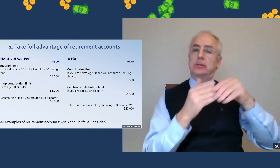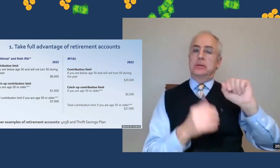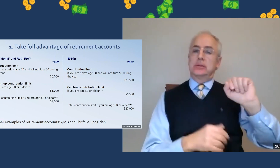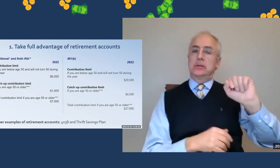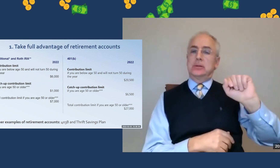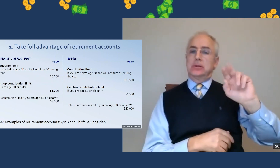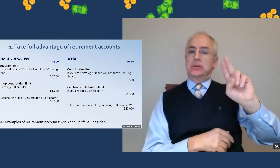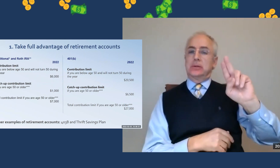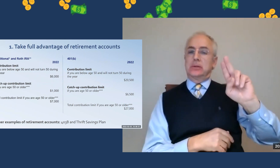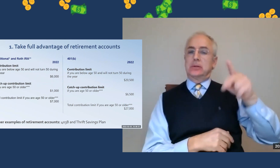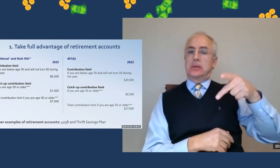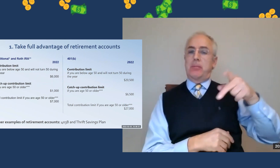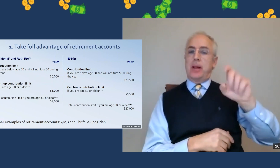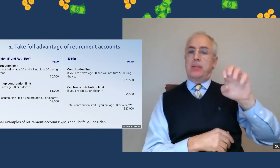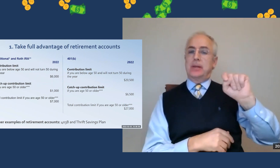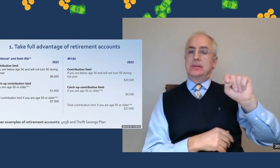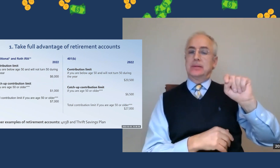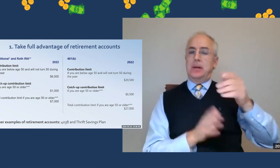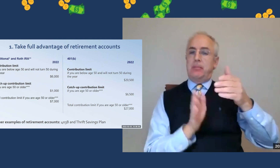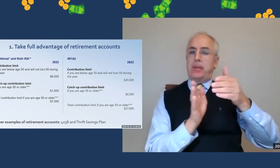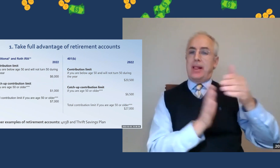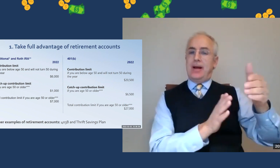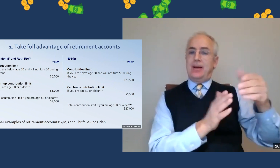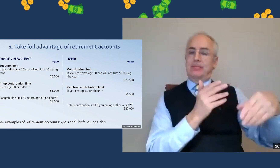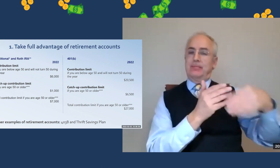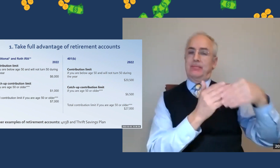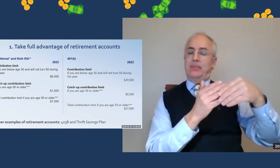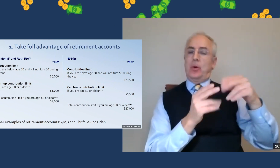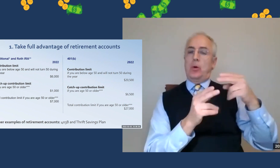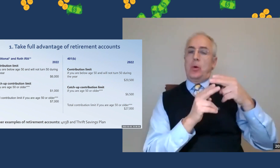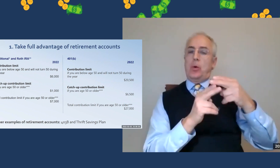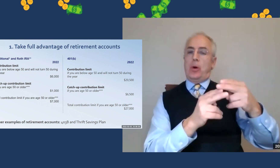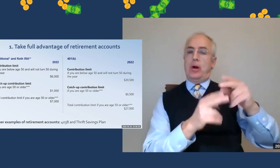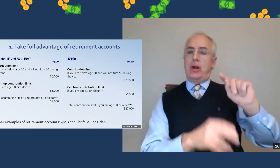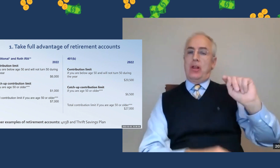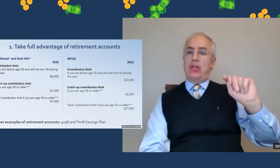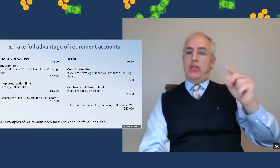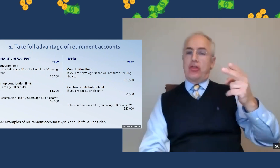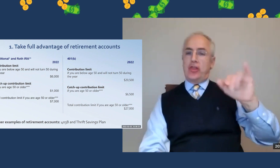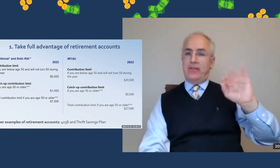They also have additional plans as well.